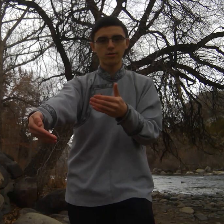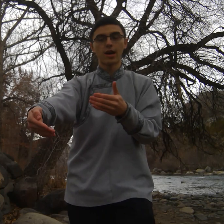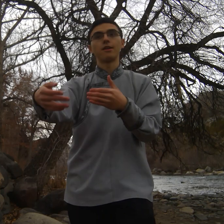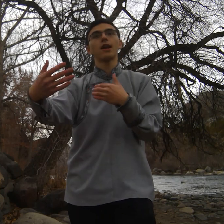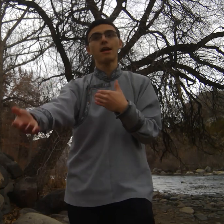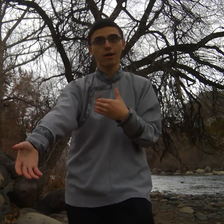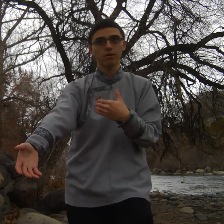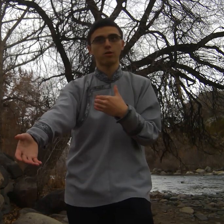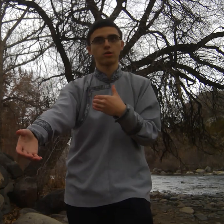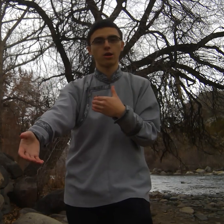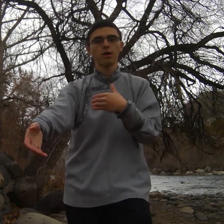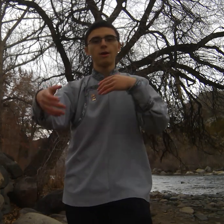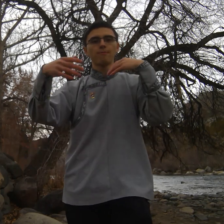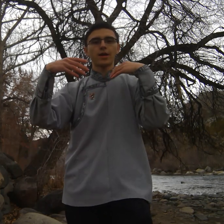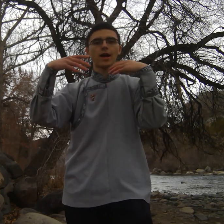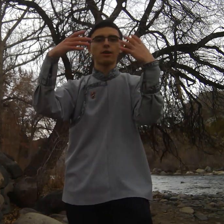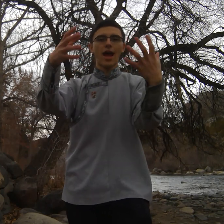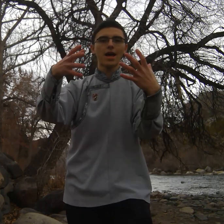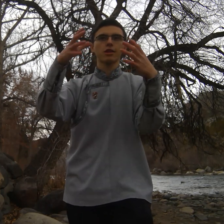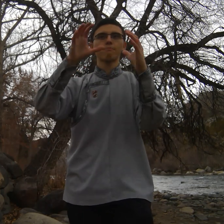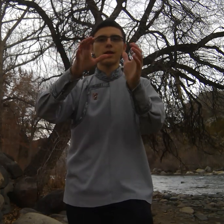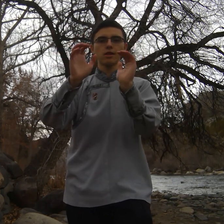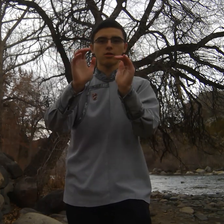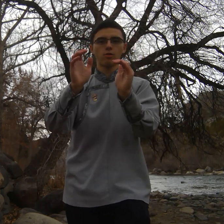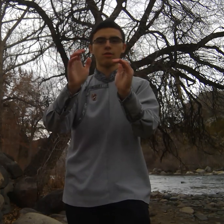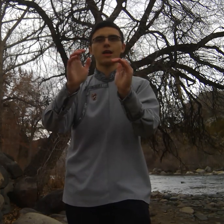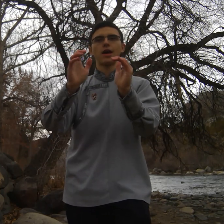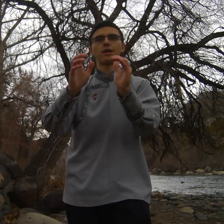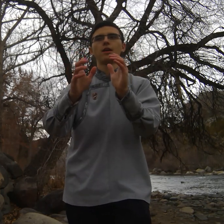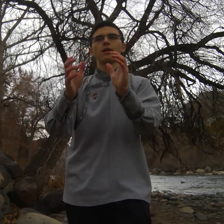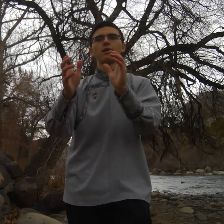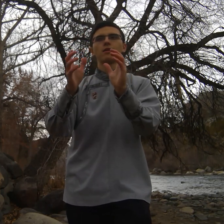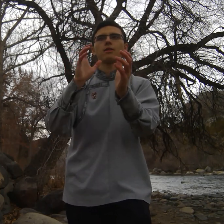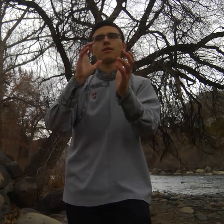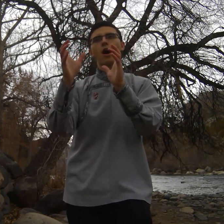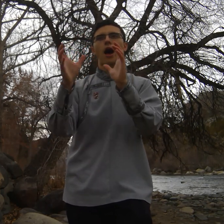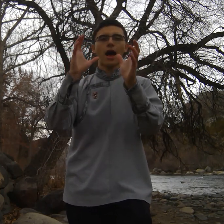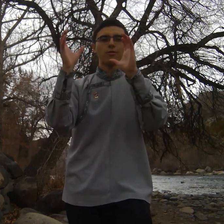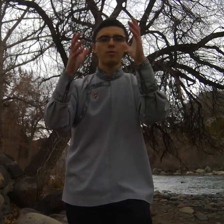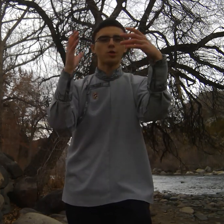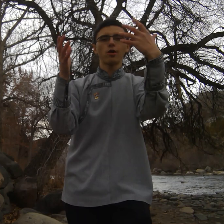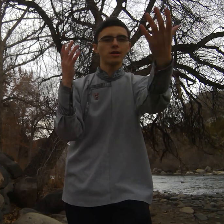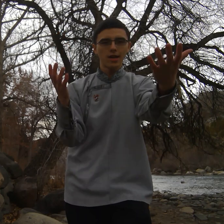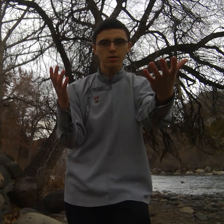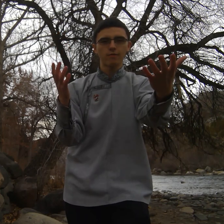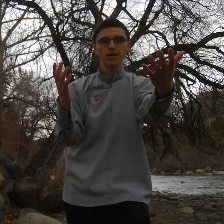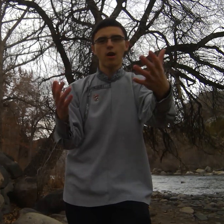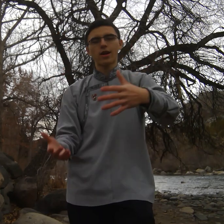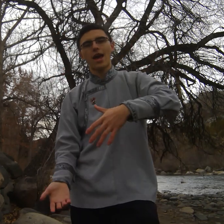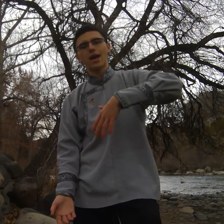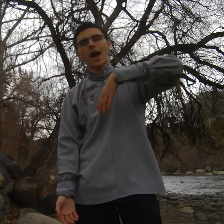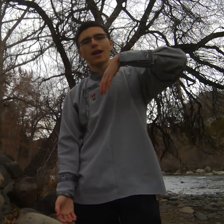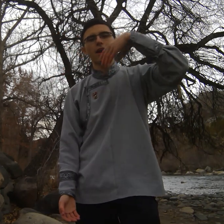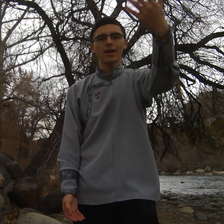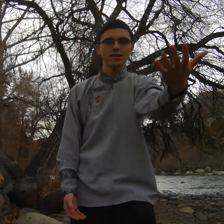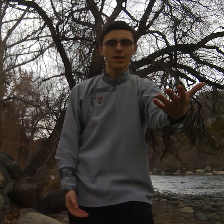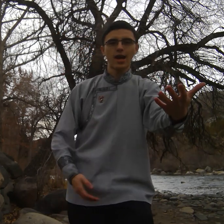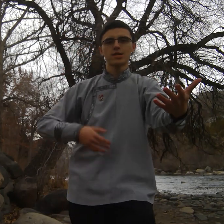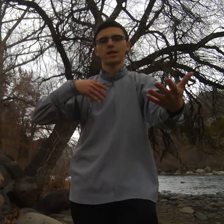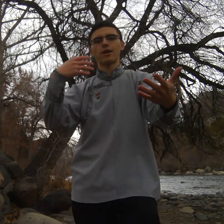done in agriculture and I could ask Peace Corps then during the interview okay I like education I